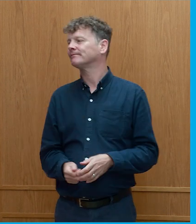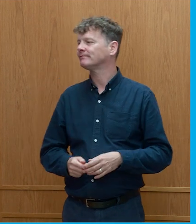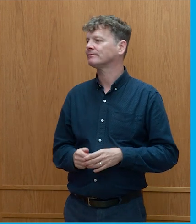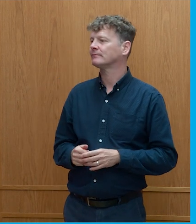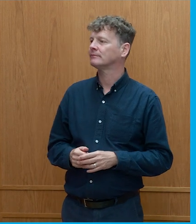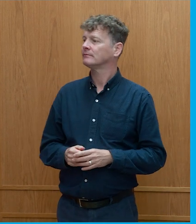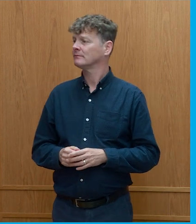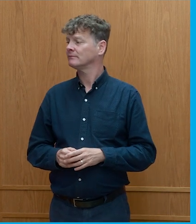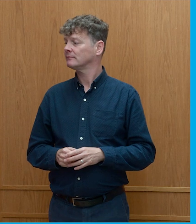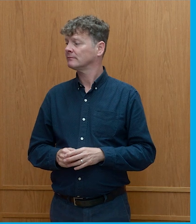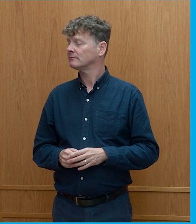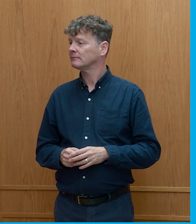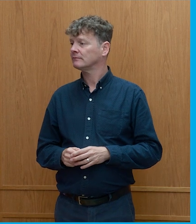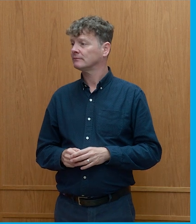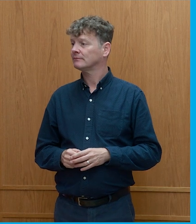So,